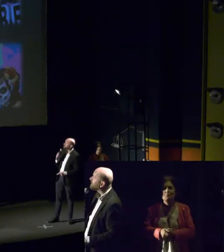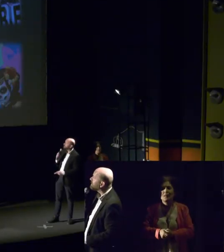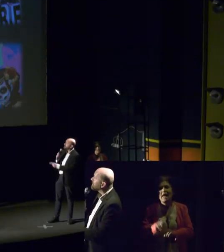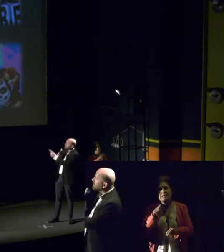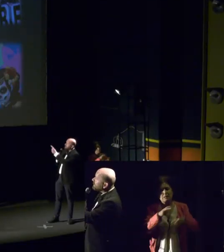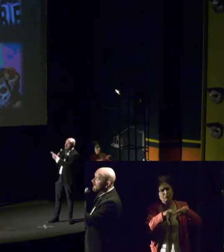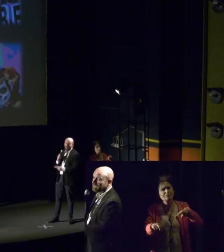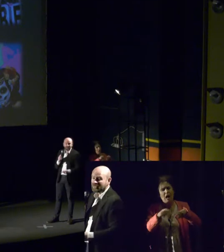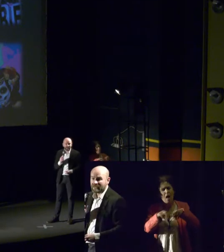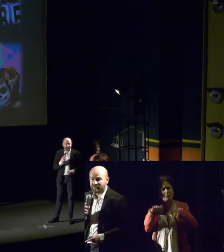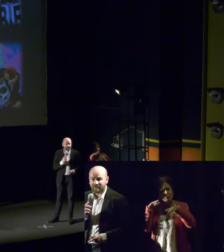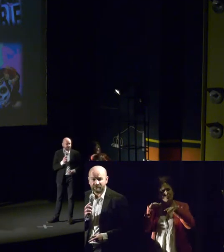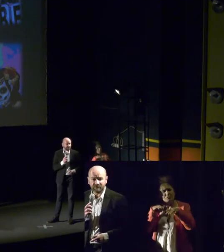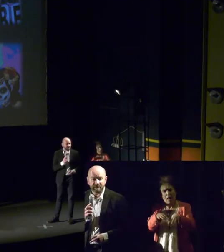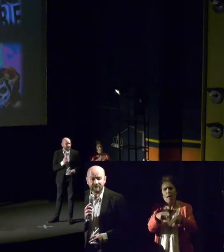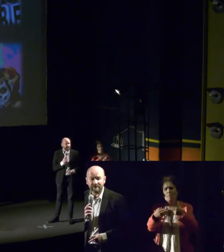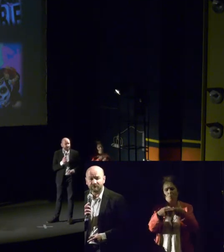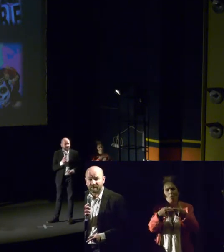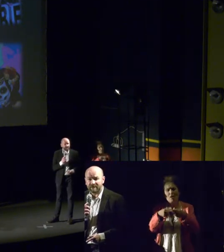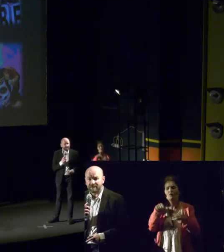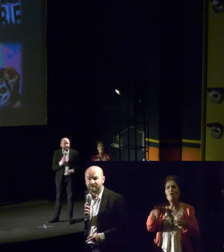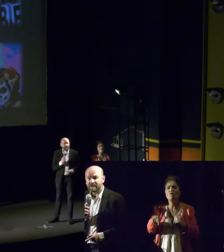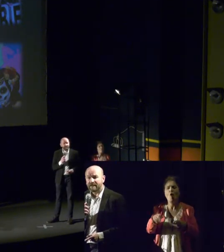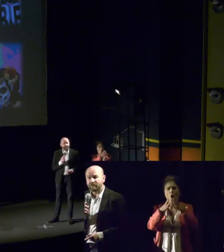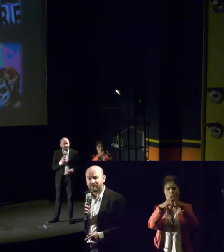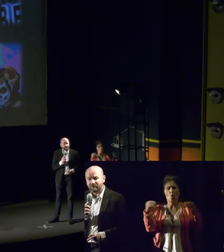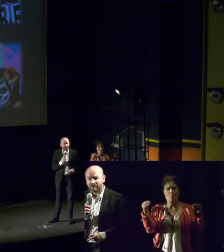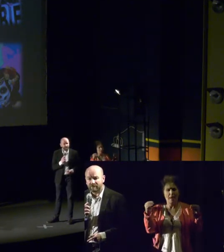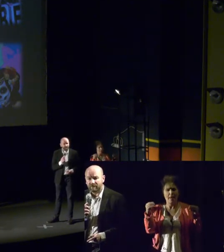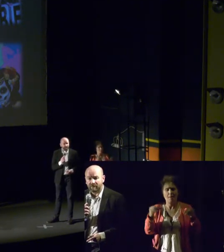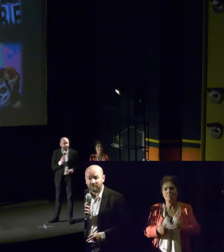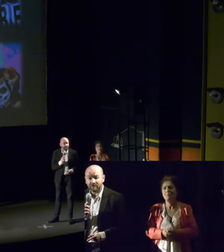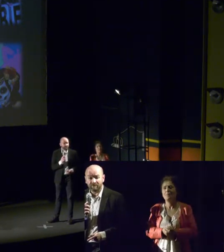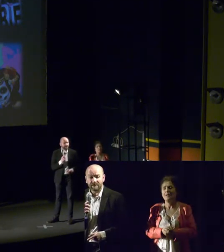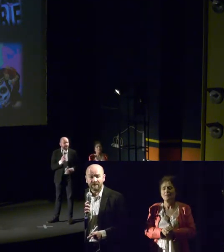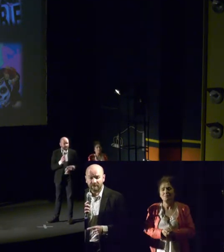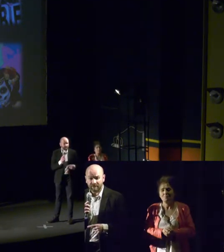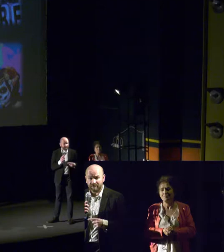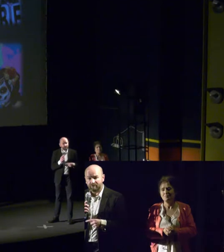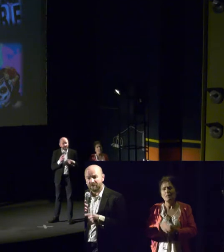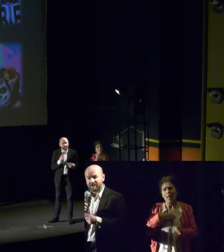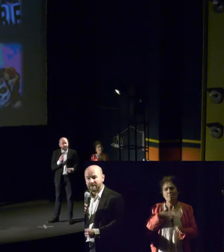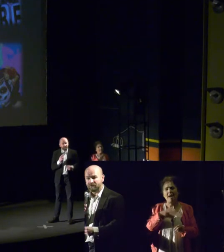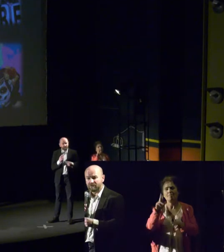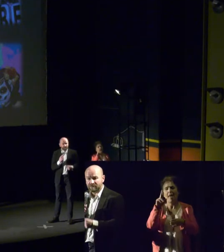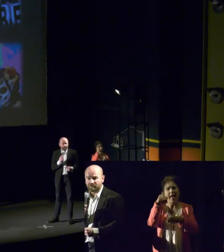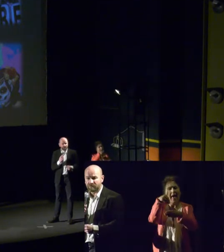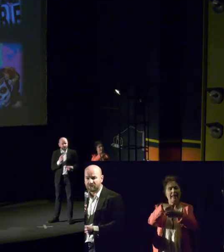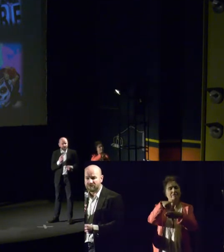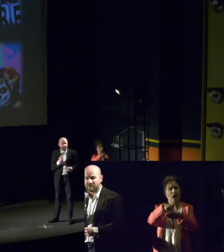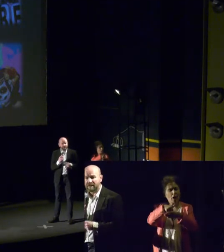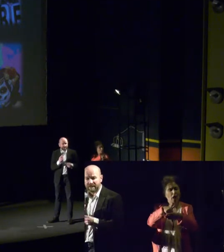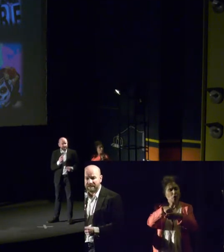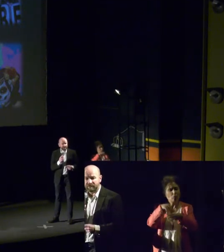neighborhood here, we have in a neighboring country in Romania a referendum on putting into the